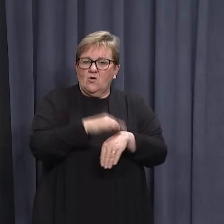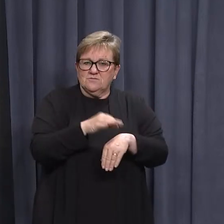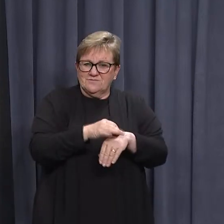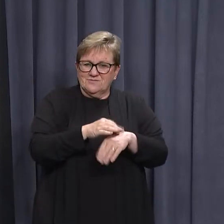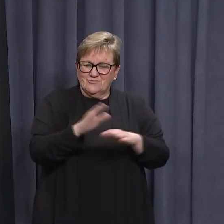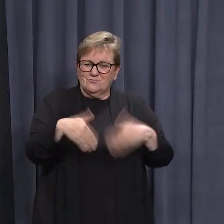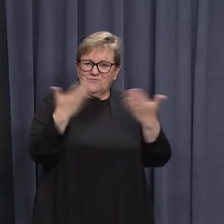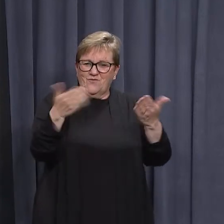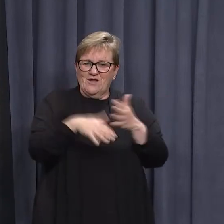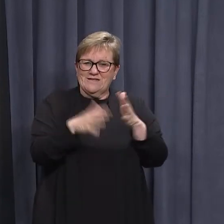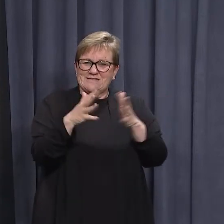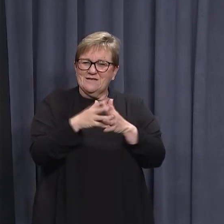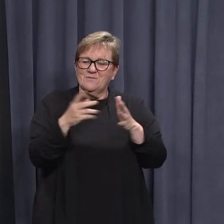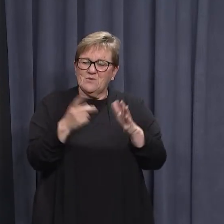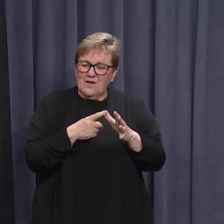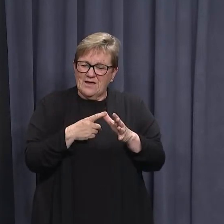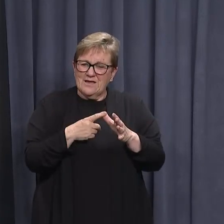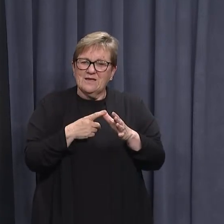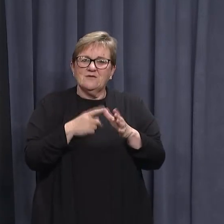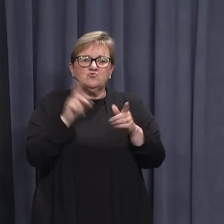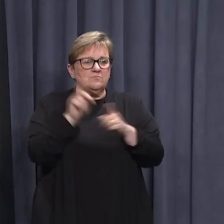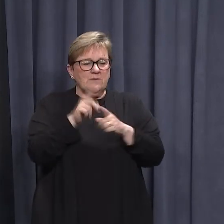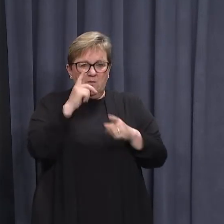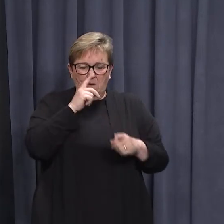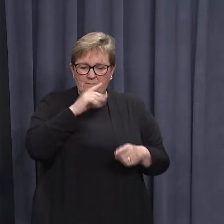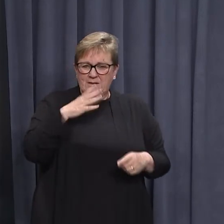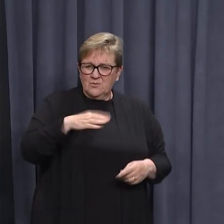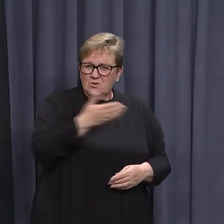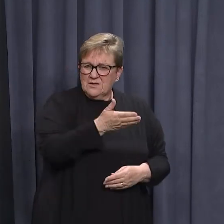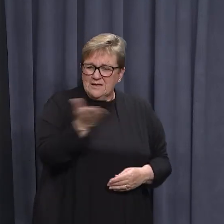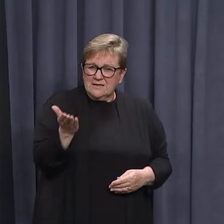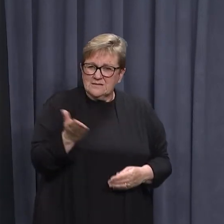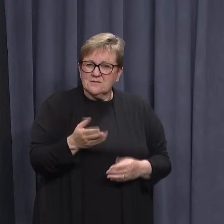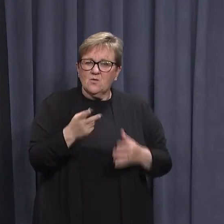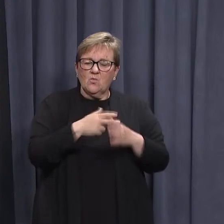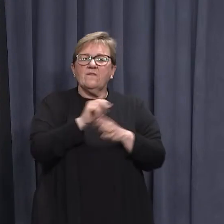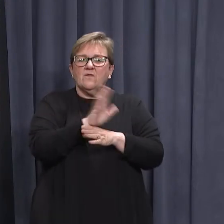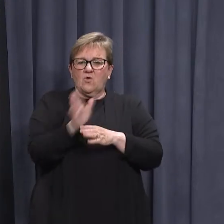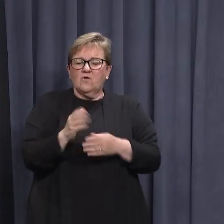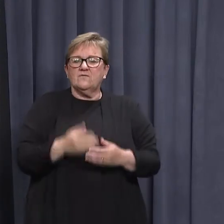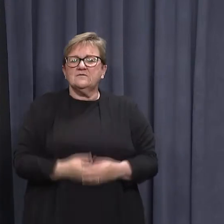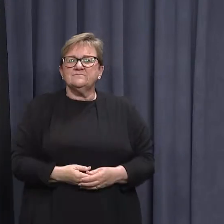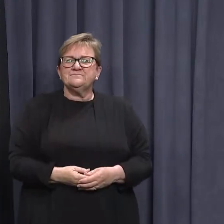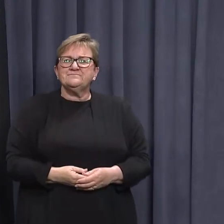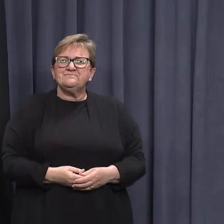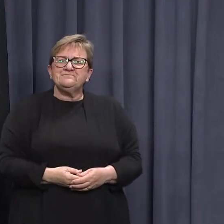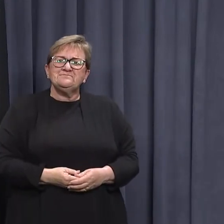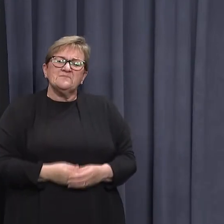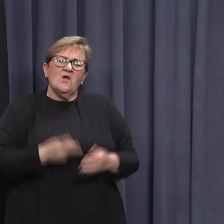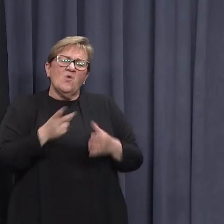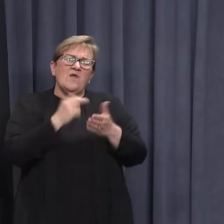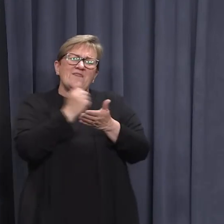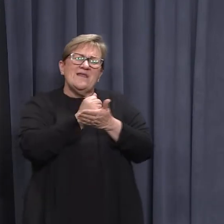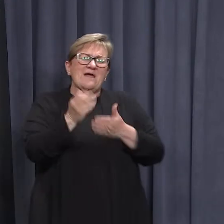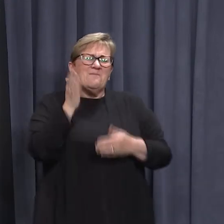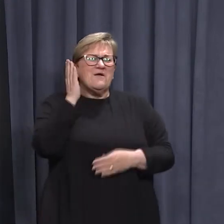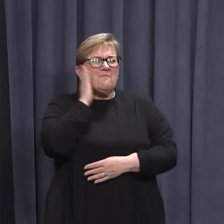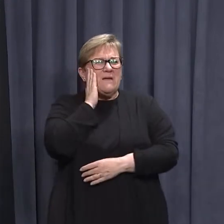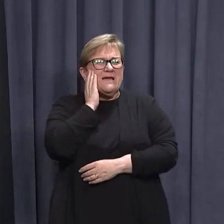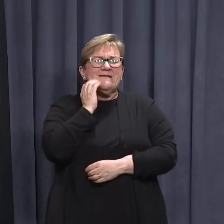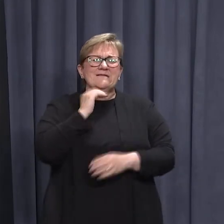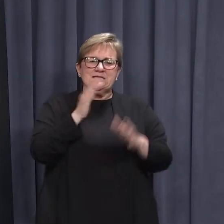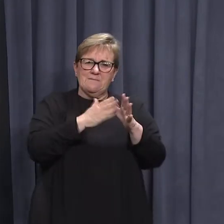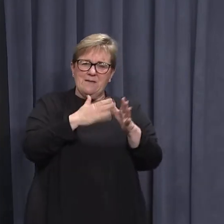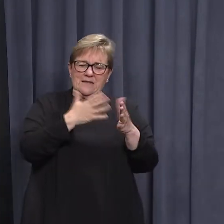provided in Western Australia to meet the needs of the public, including the COVID needs. In terms of the numbers of beds, it all depends upon